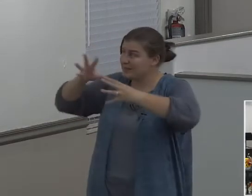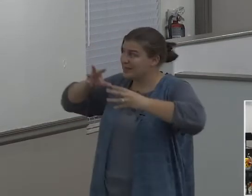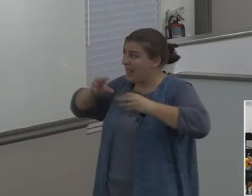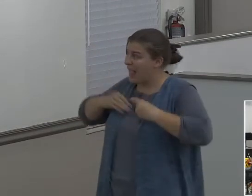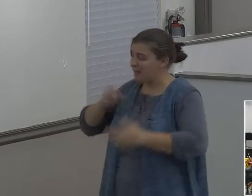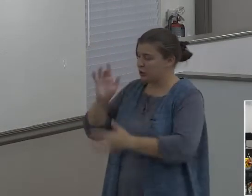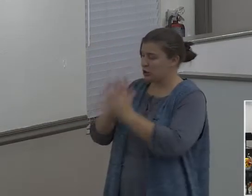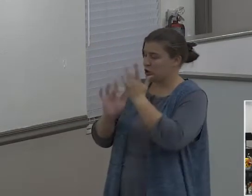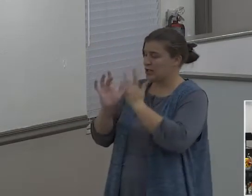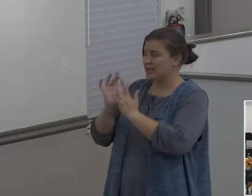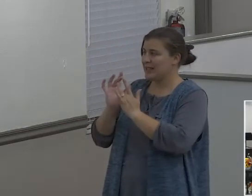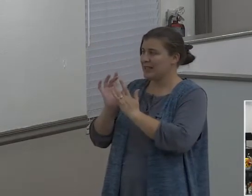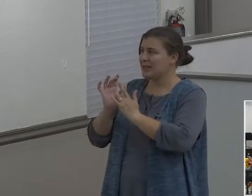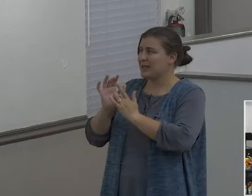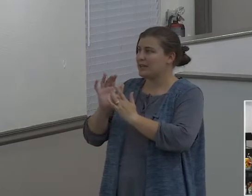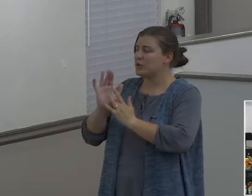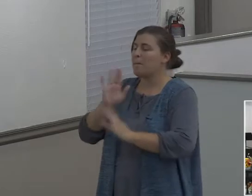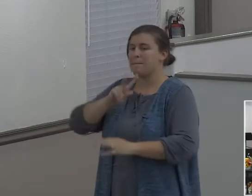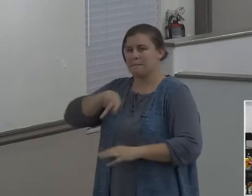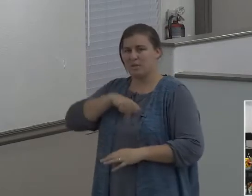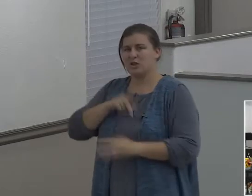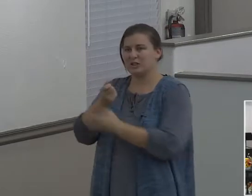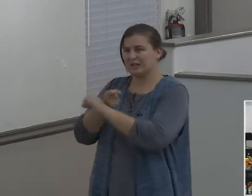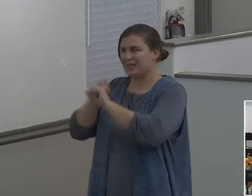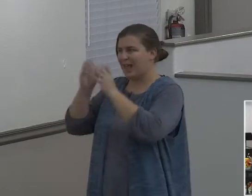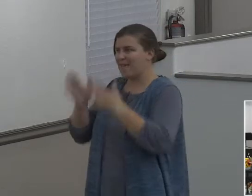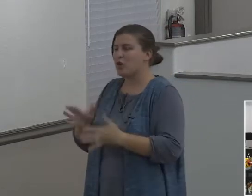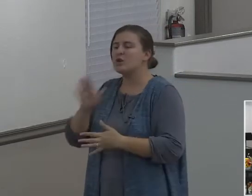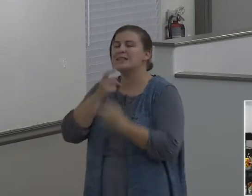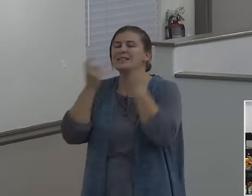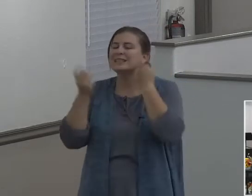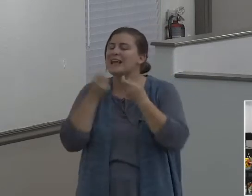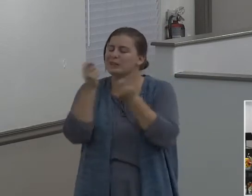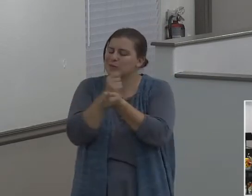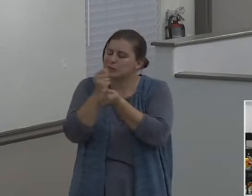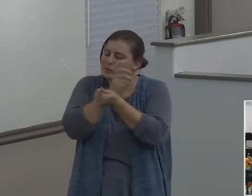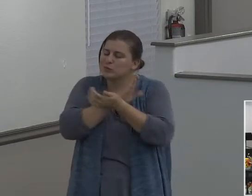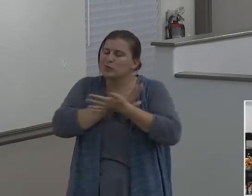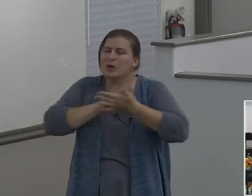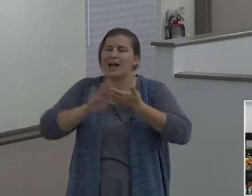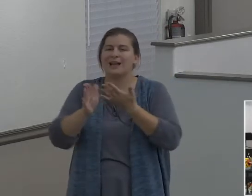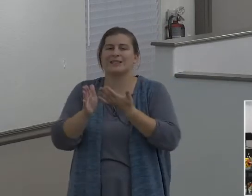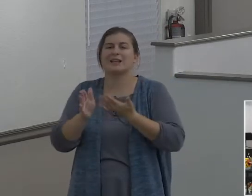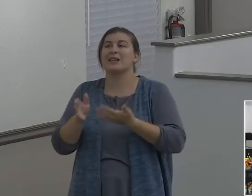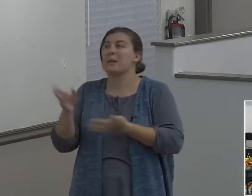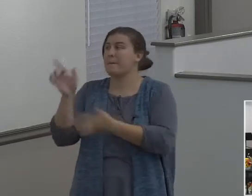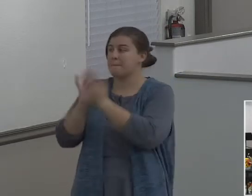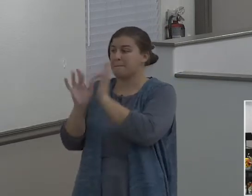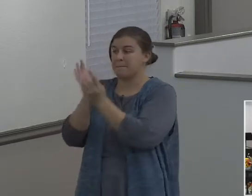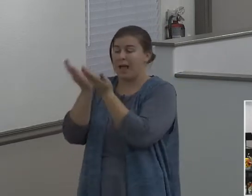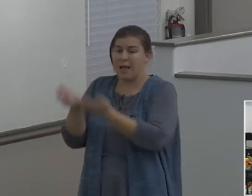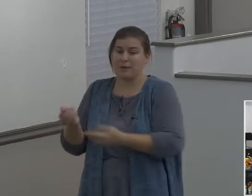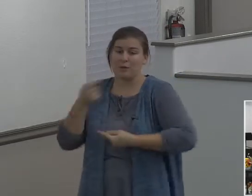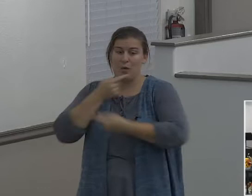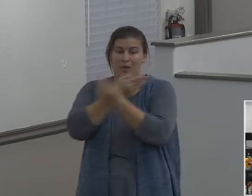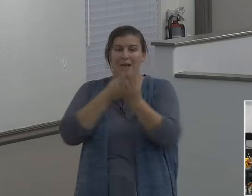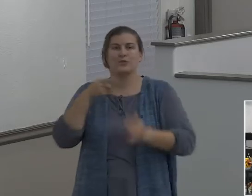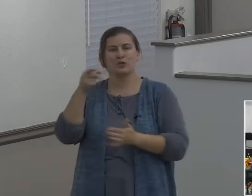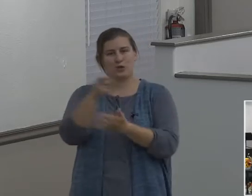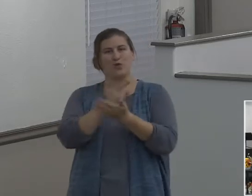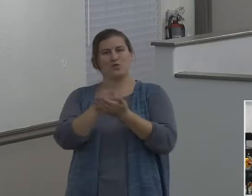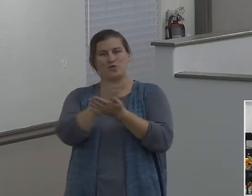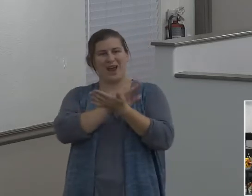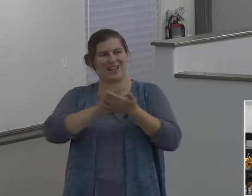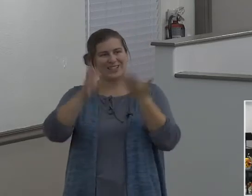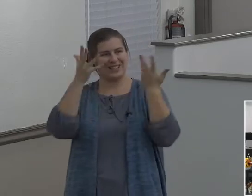and he washes your sins away and he saves you, and now the Bible declares you're righteous and you're going, you're looking behind you a